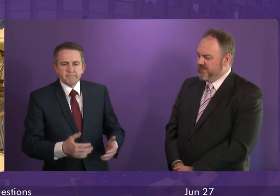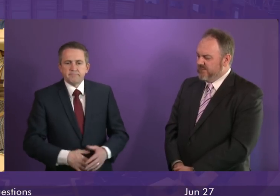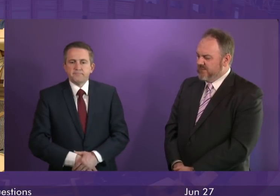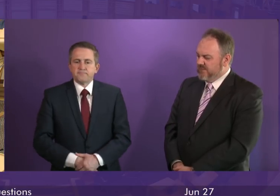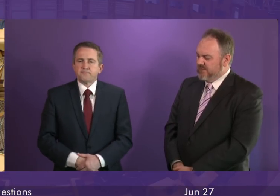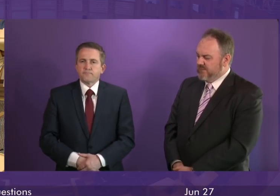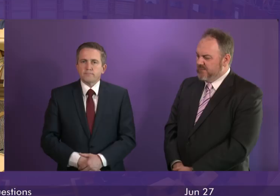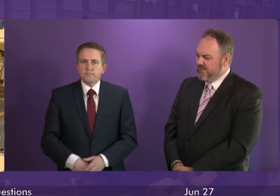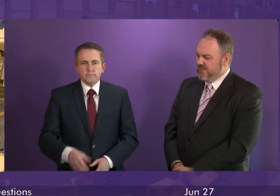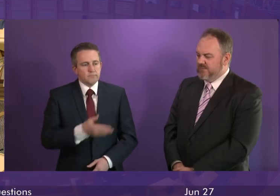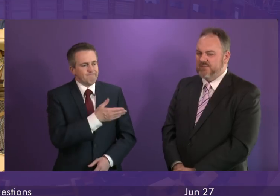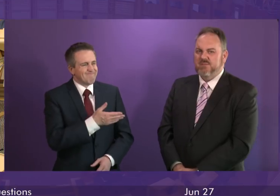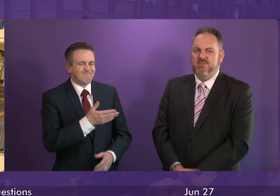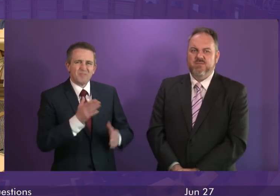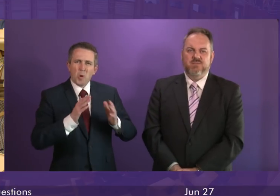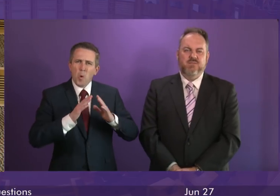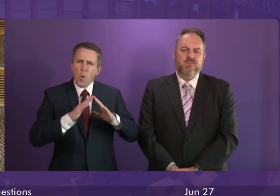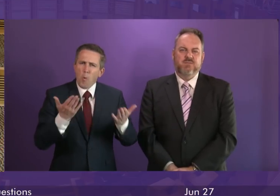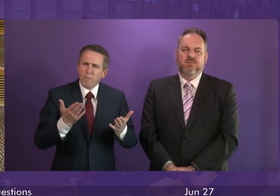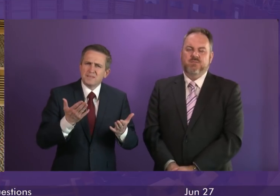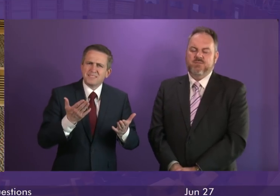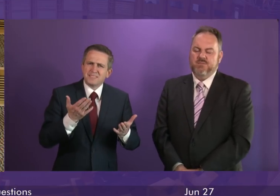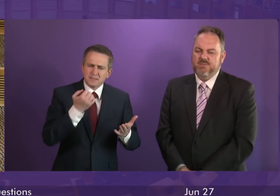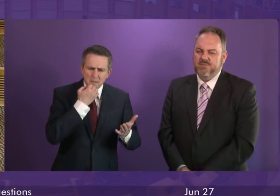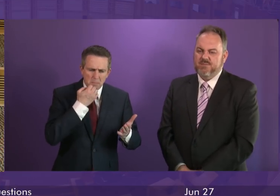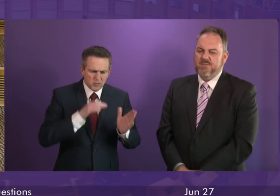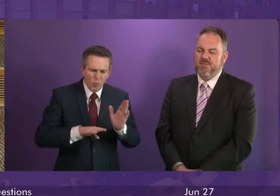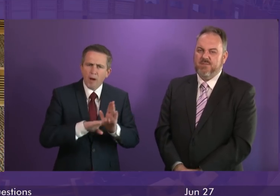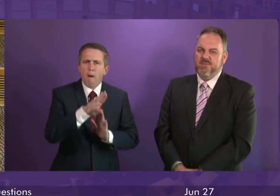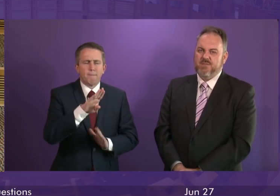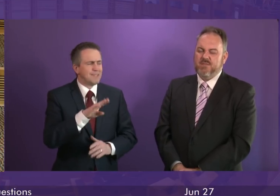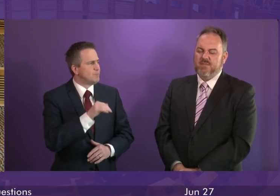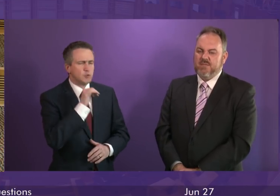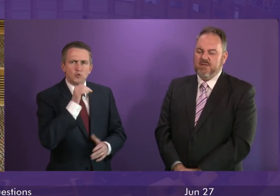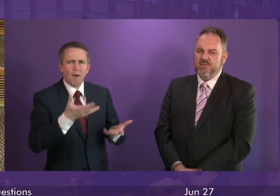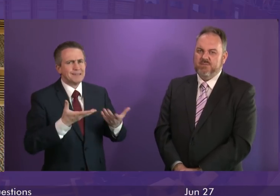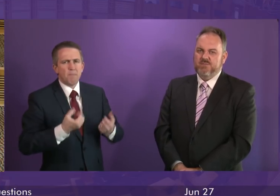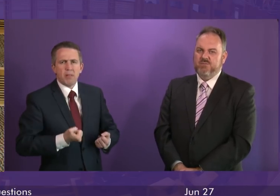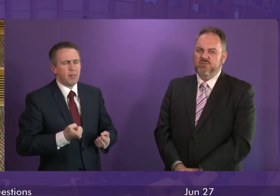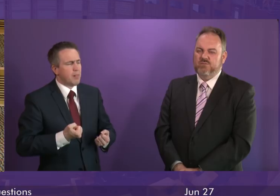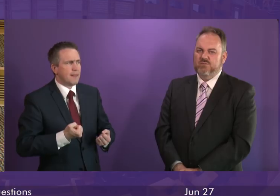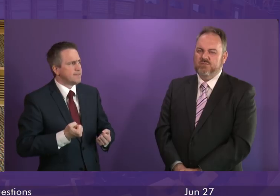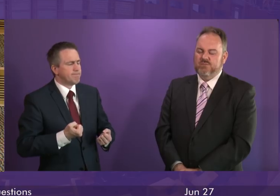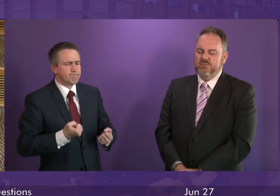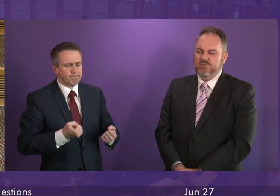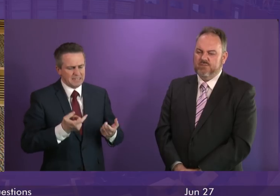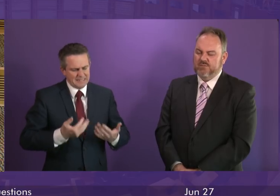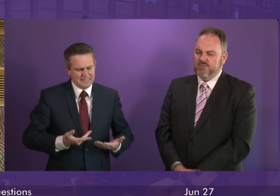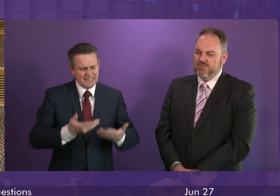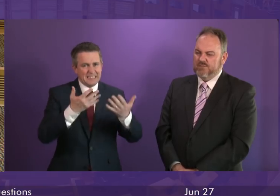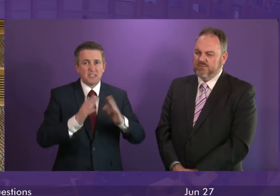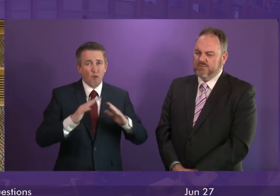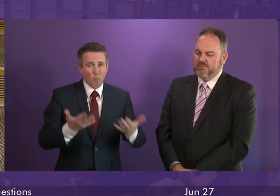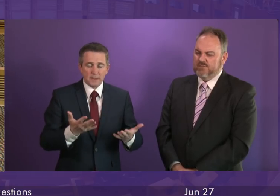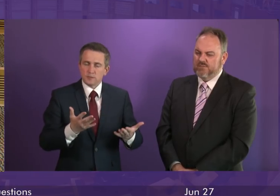Well any rise in homelessness is unacceptable and again I am very concerned by the statistics that are published